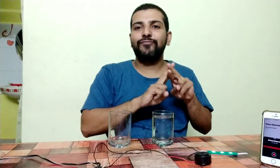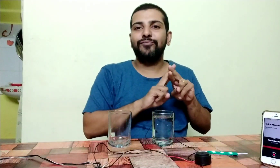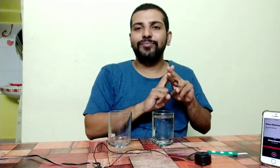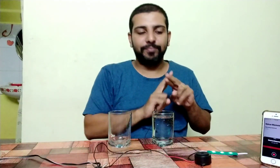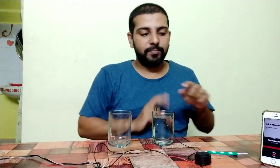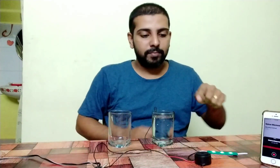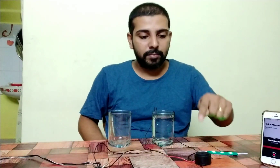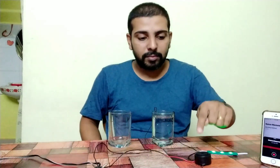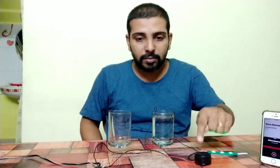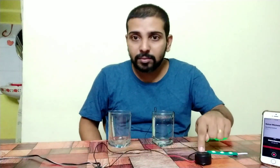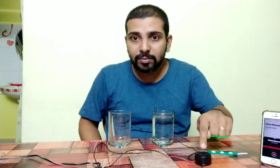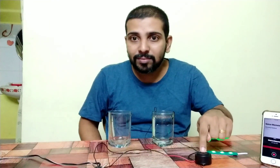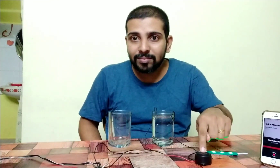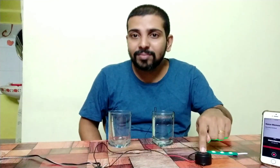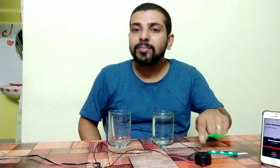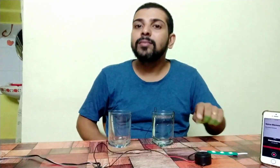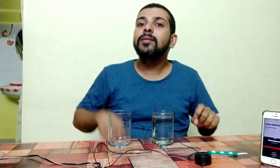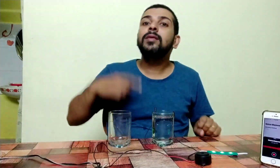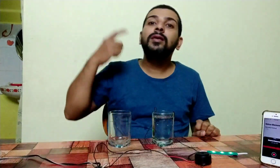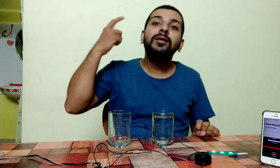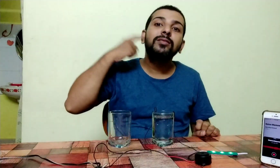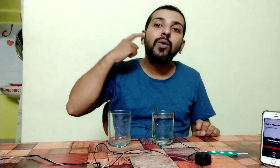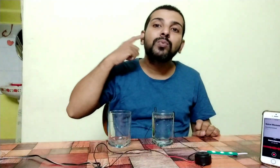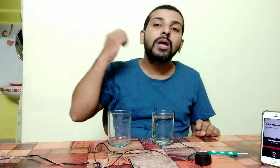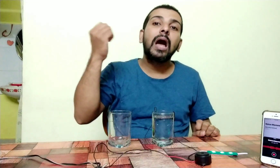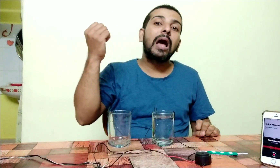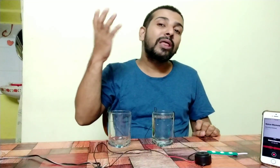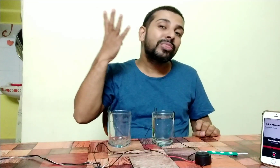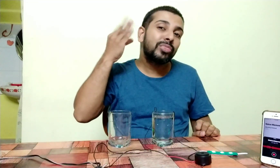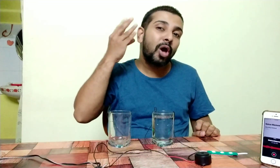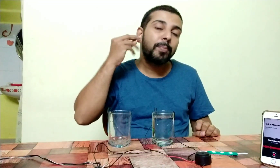You're gone You're gone